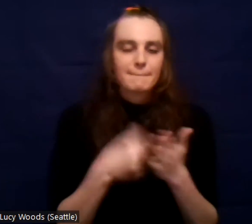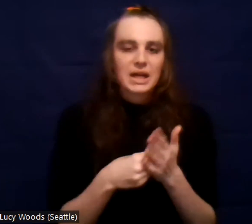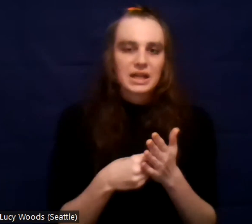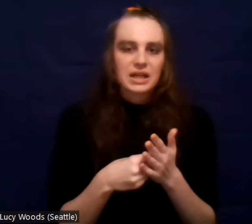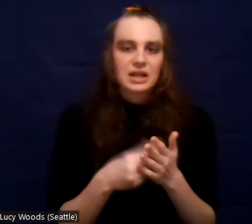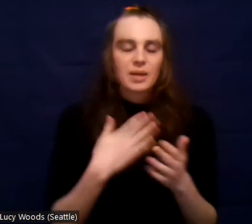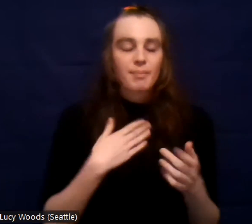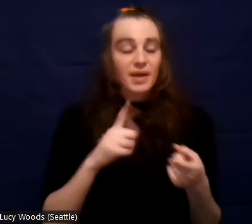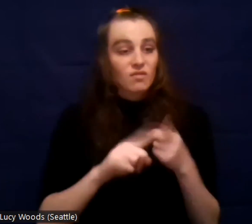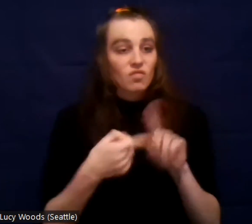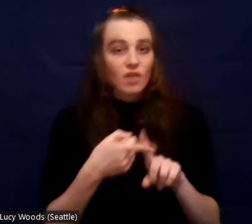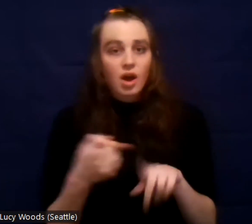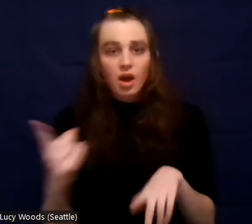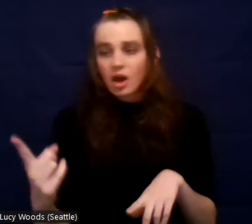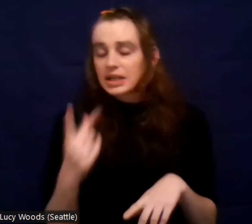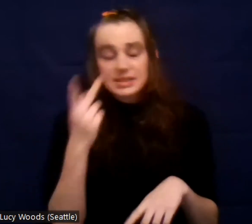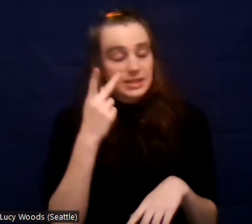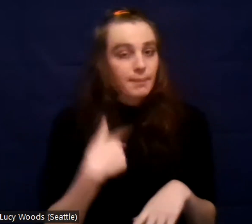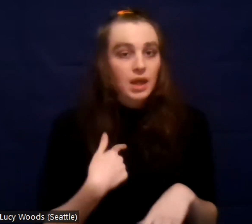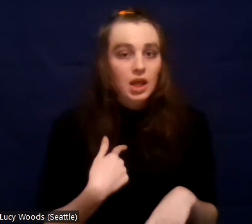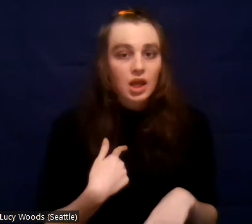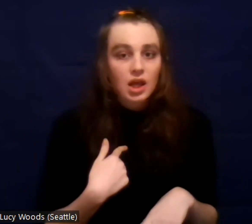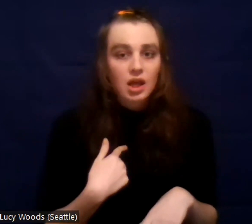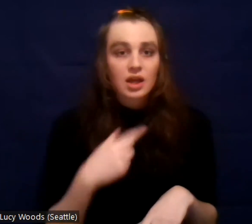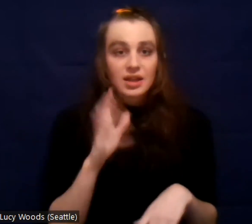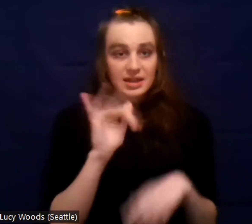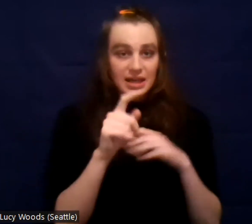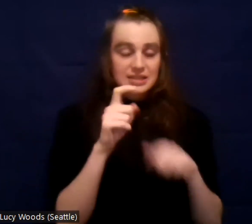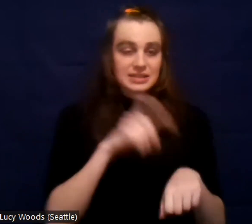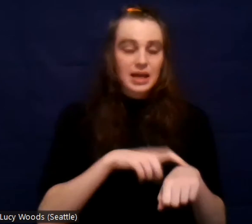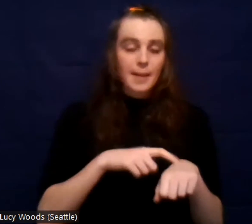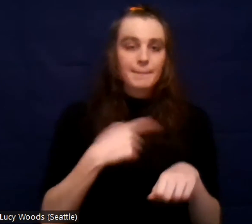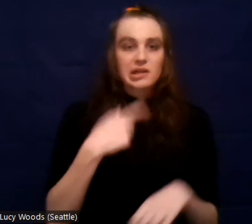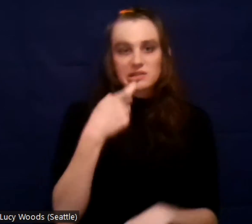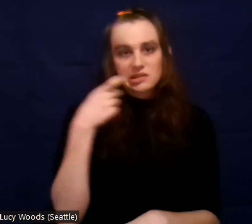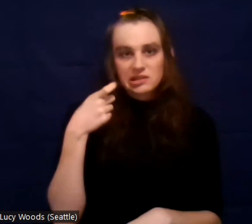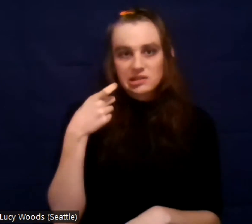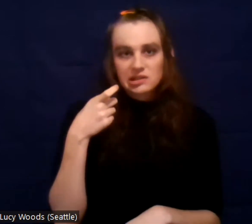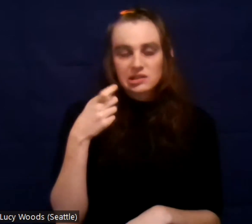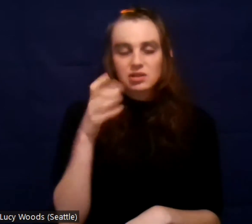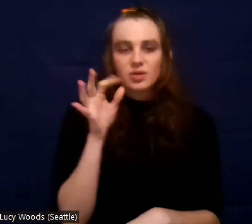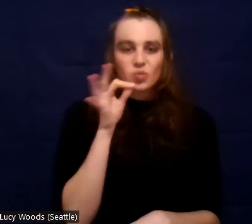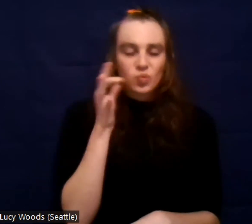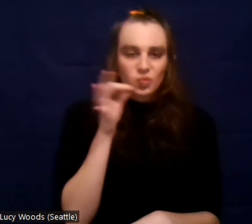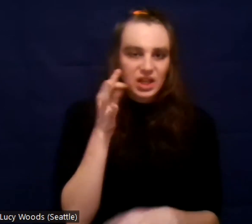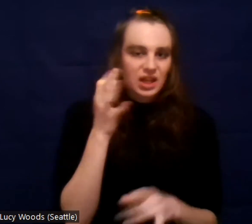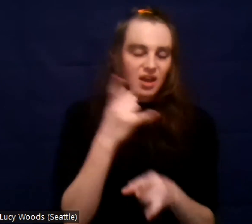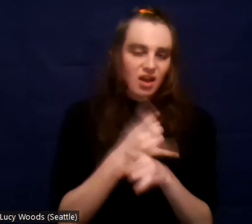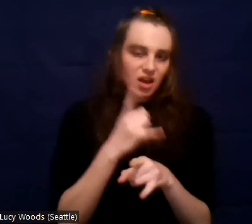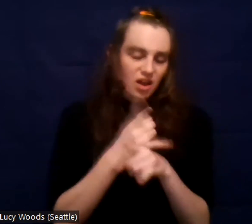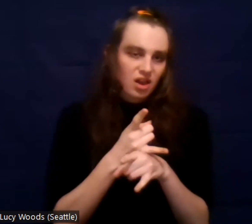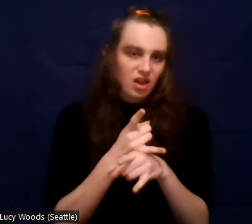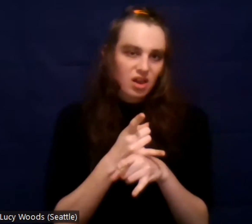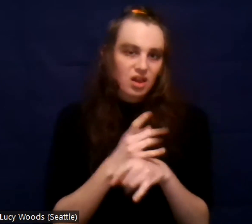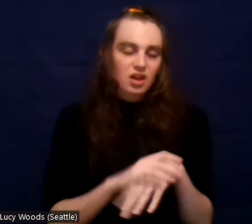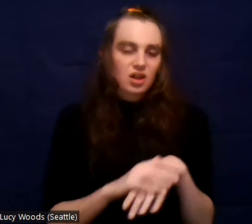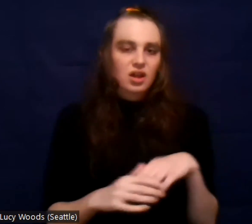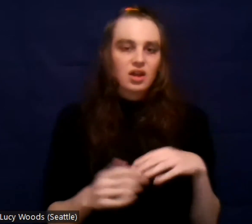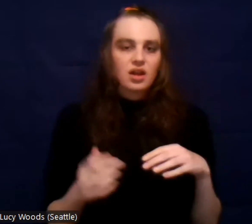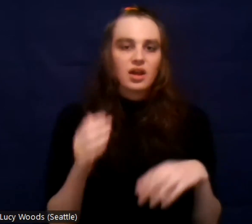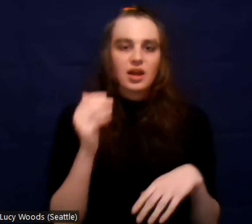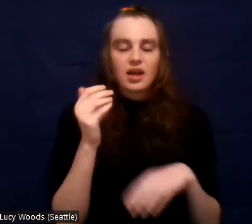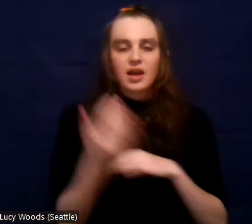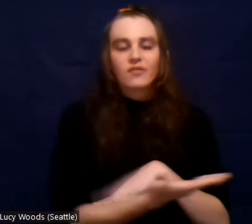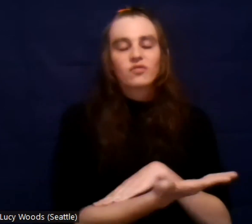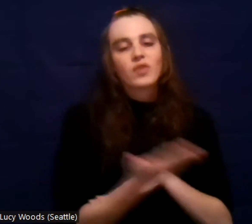uh, at this time I'm addicted to, uh, synthetic marijuana and, and alcohol. And all I can think about every morning was